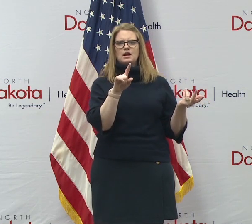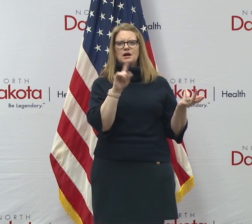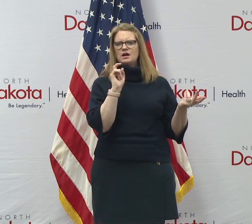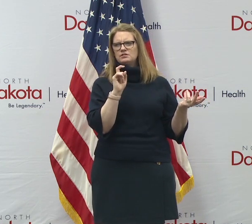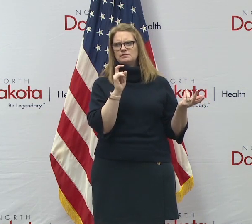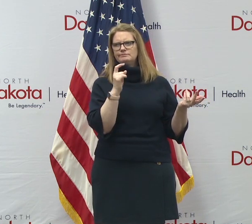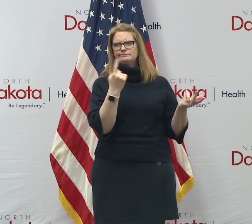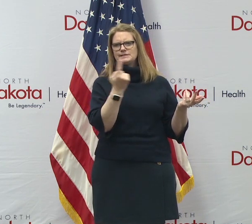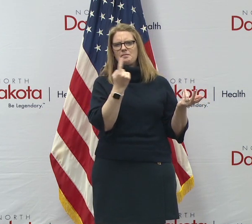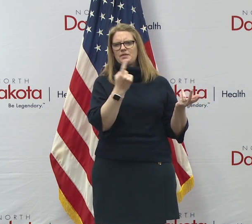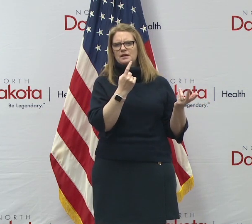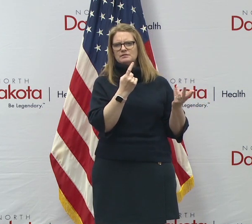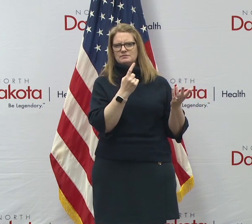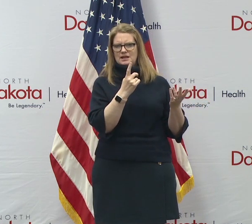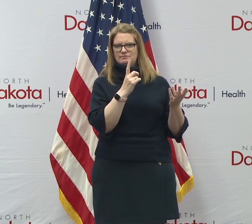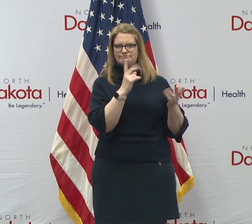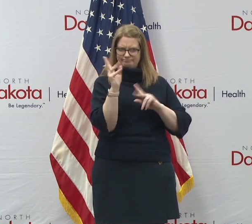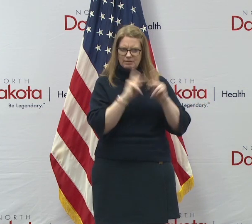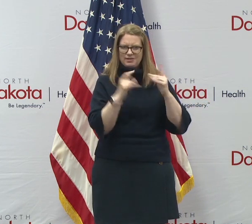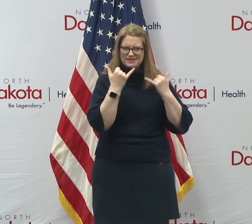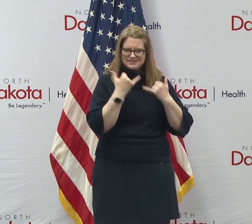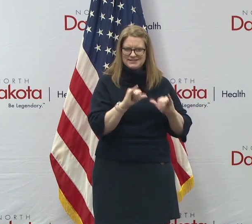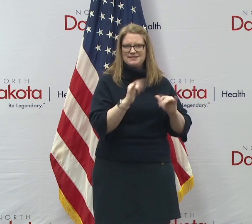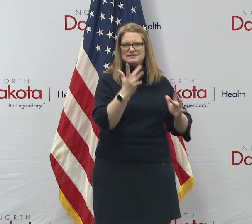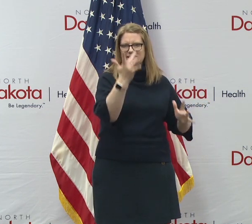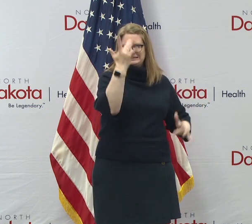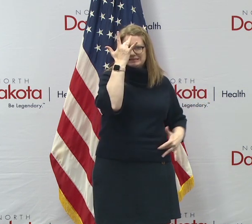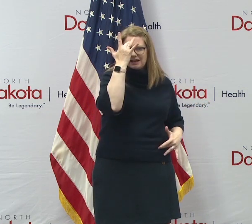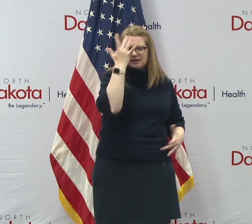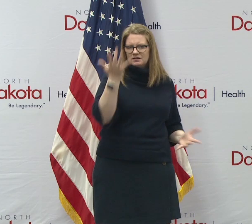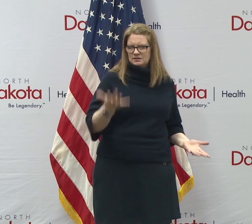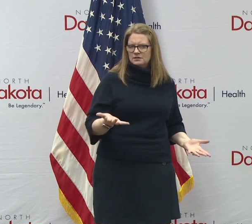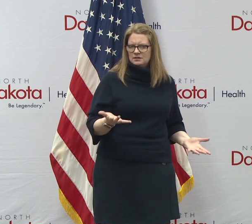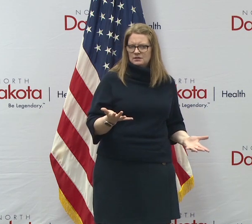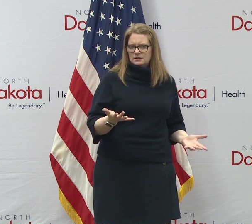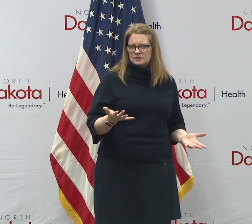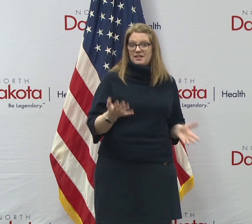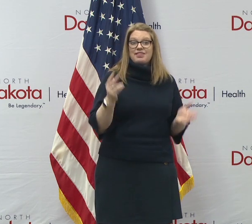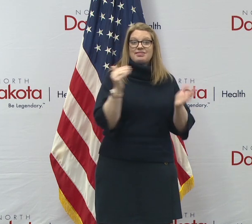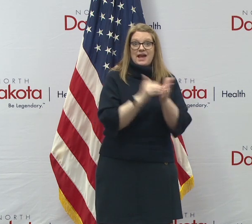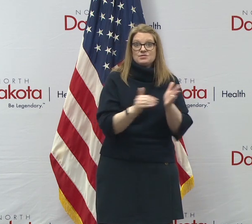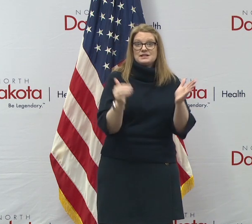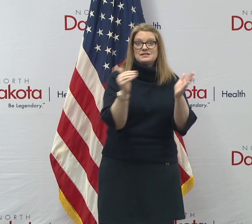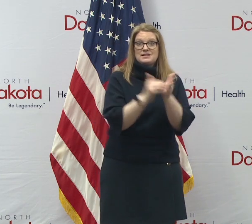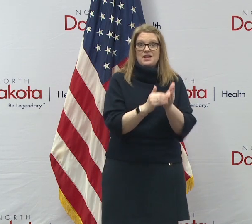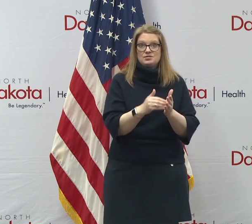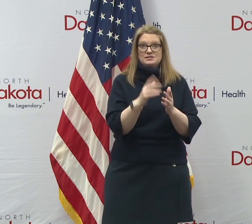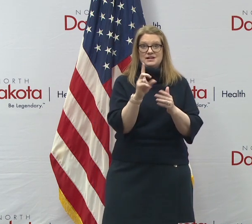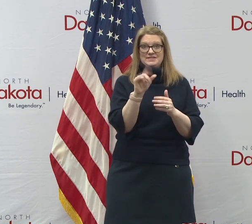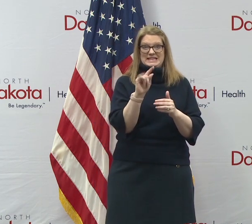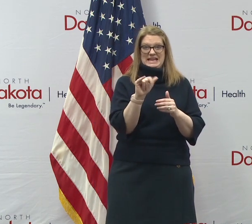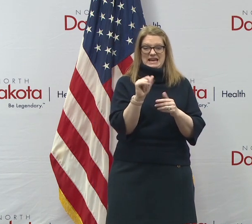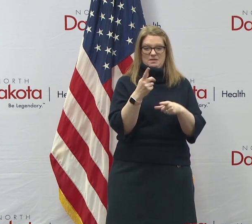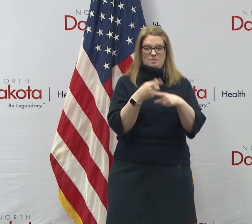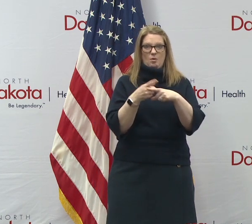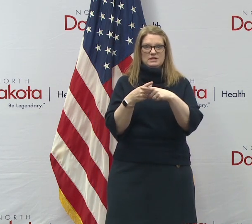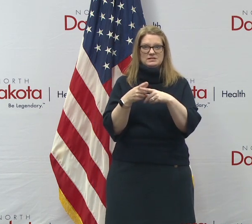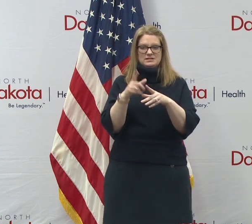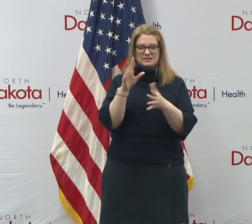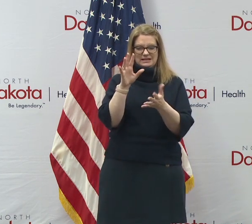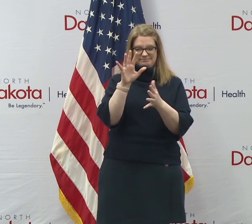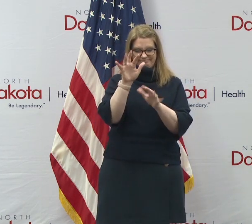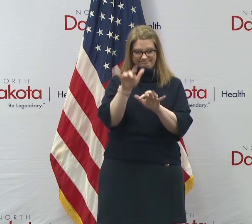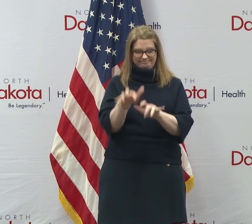active cases, right? And so, uh, we're not, we're not talking about thousands and thousands of data points to put into a North Dakota model.